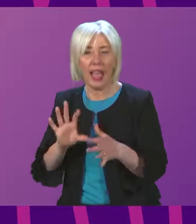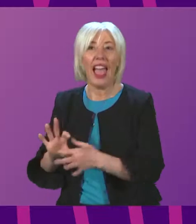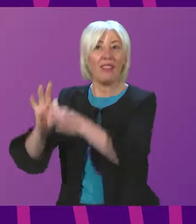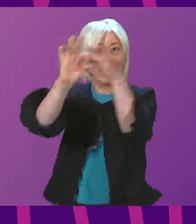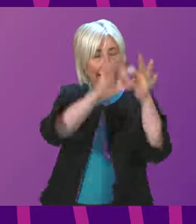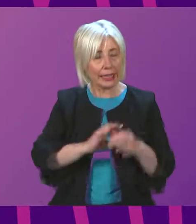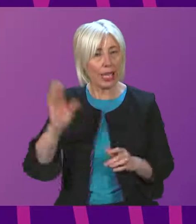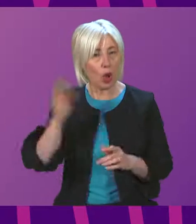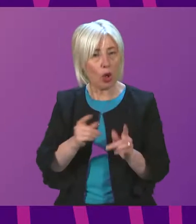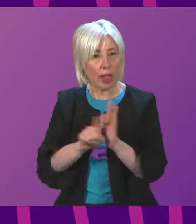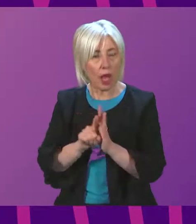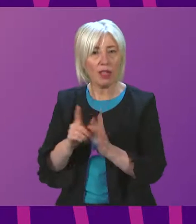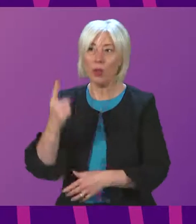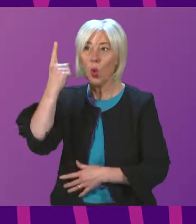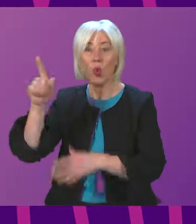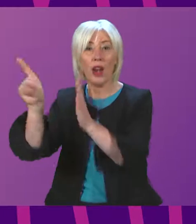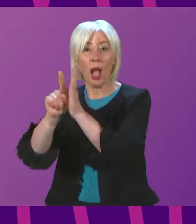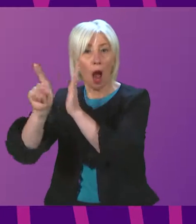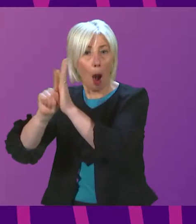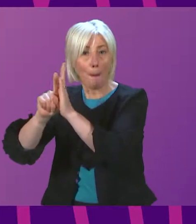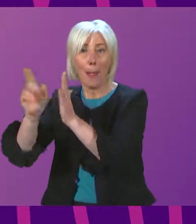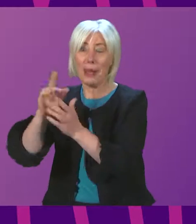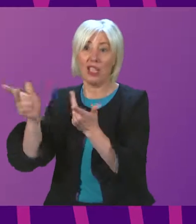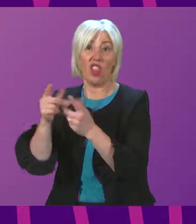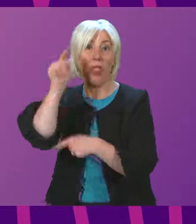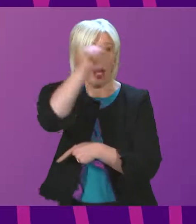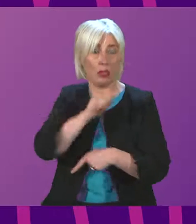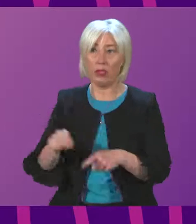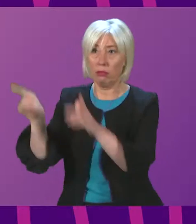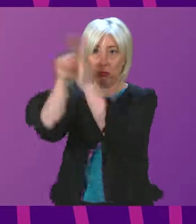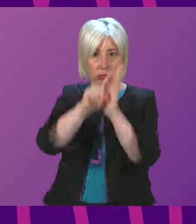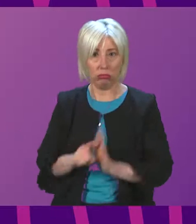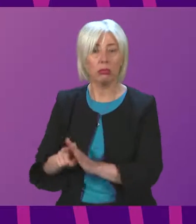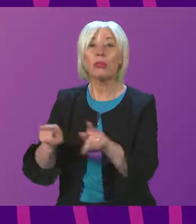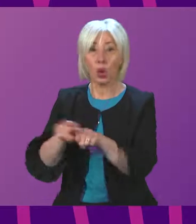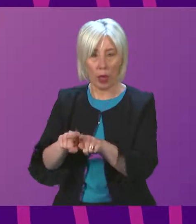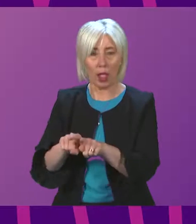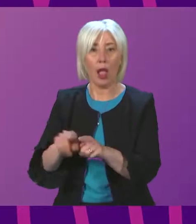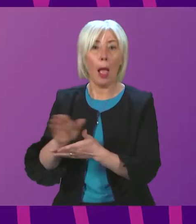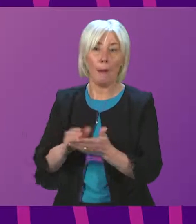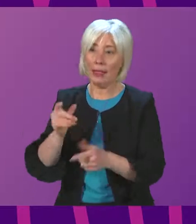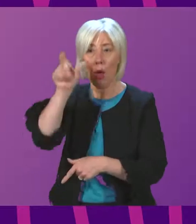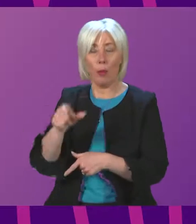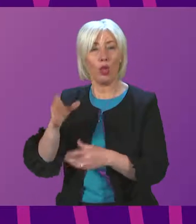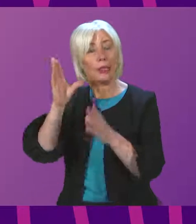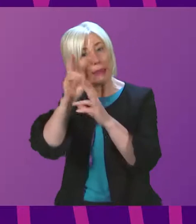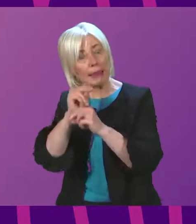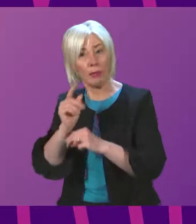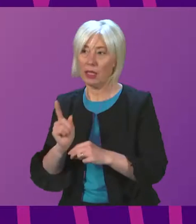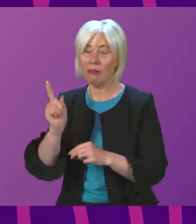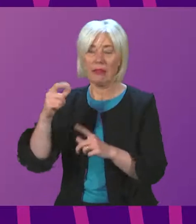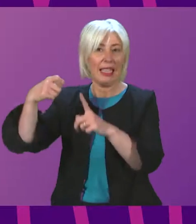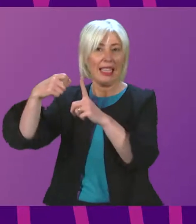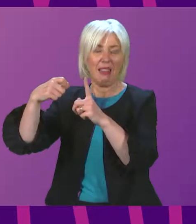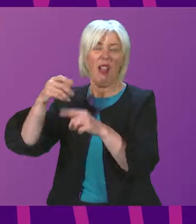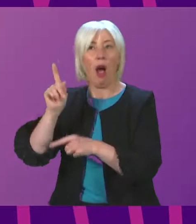when one alarm goes off in one part of the house, the rest also go off, which of course means, for example, if someone is sleeping in a bedroom away from the kitchen